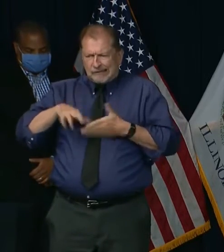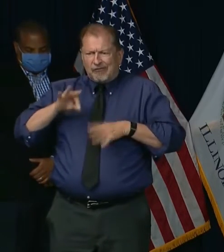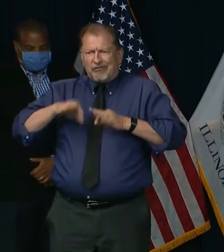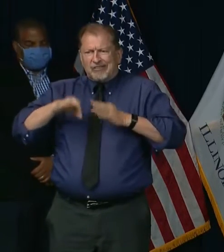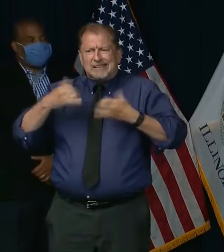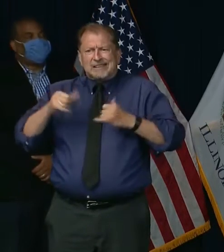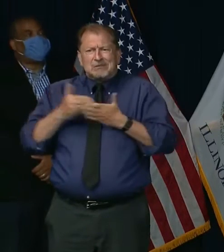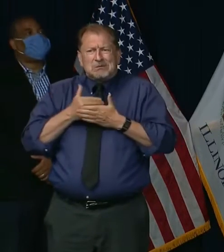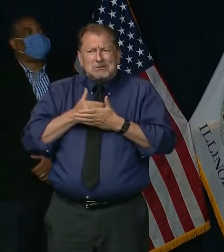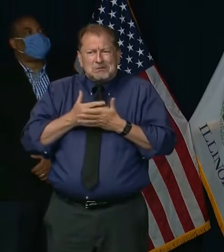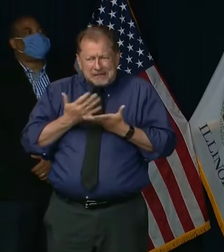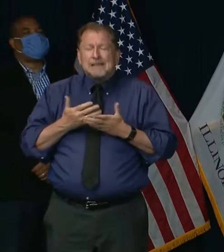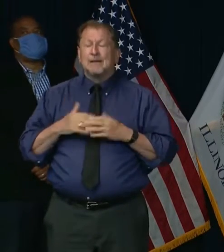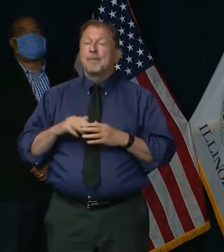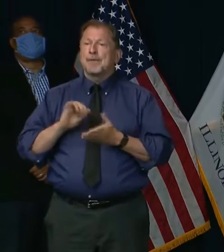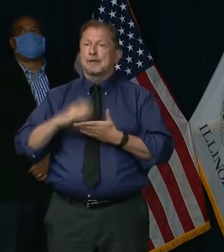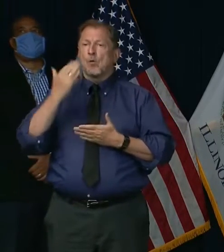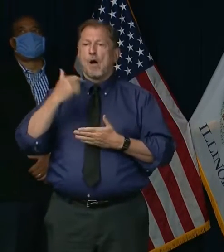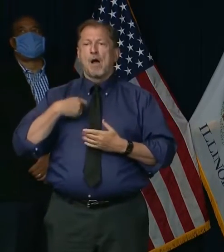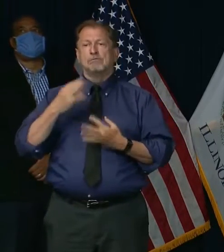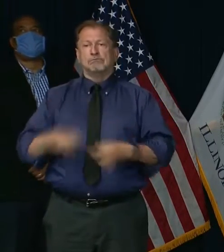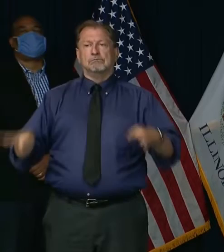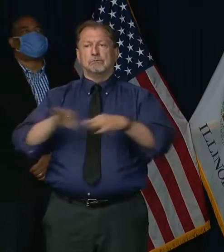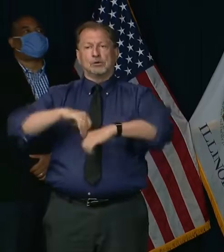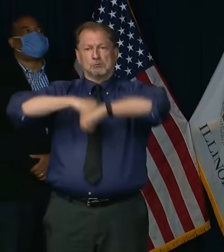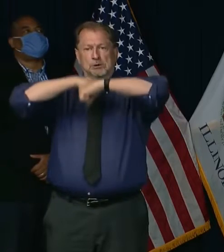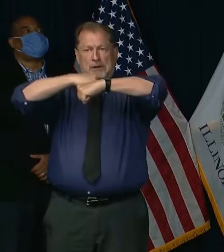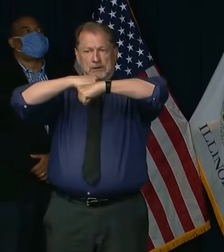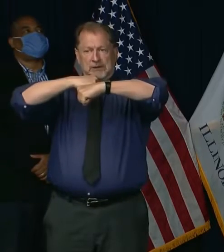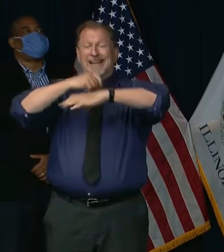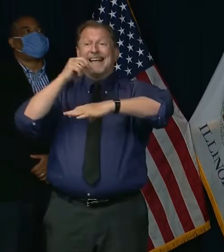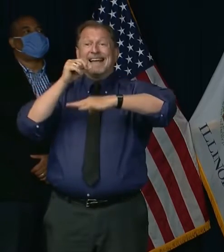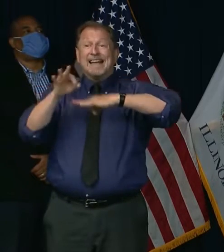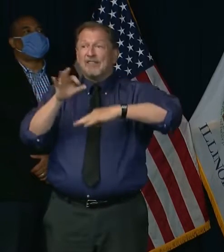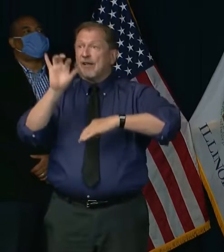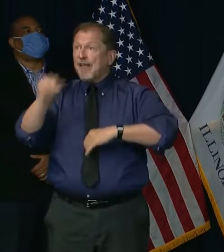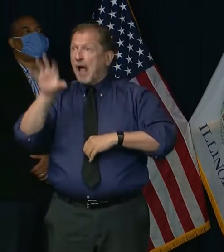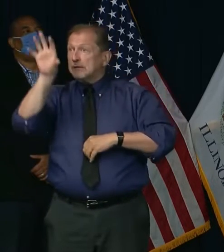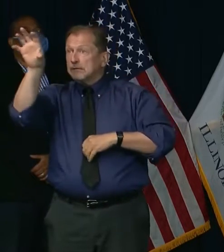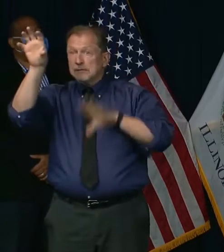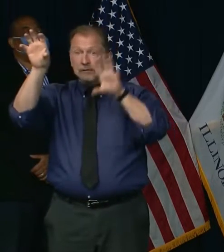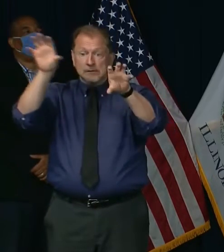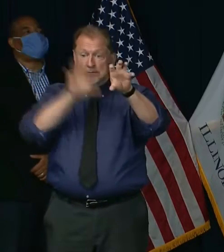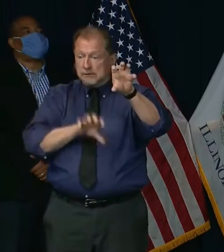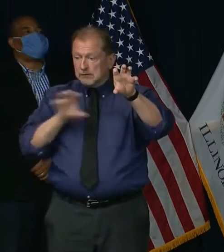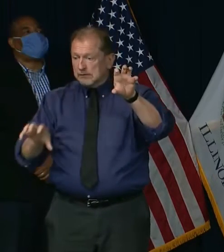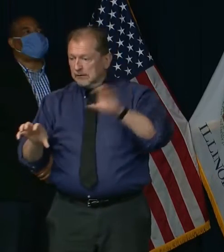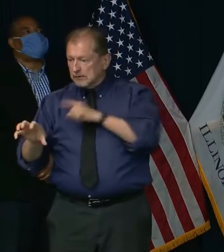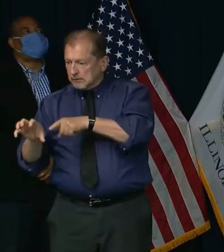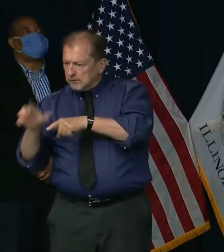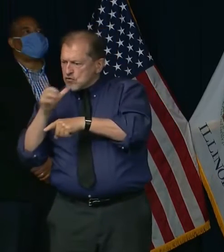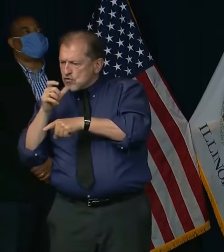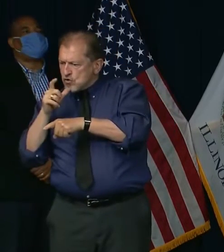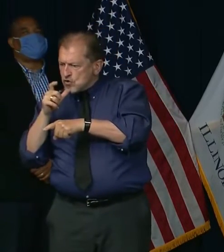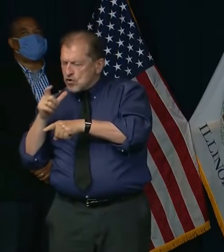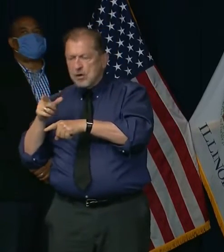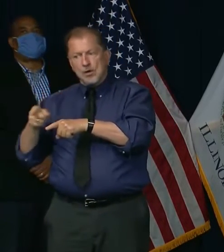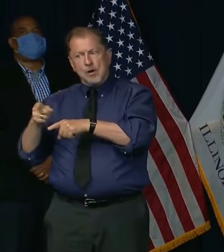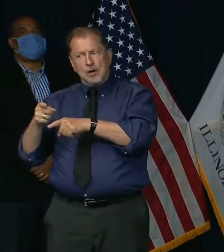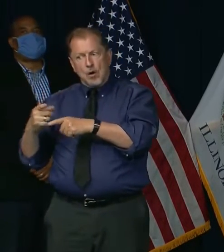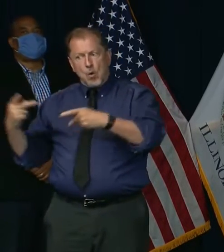why I'm not afraid to protect the people of Illinois by moving a region back to an earlier phase if we see a surge.